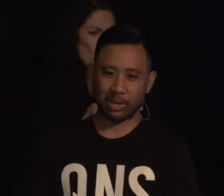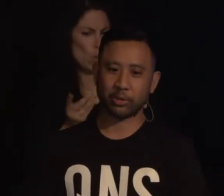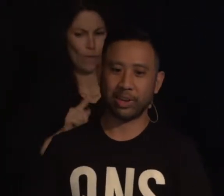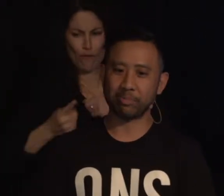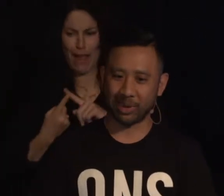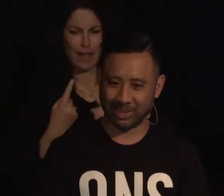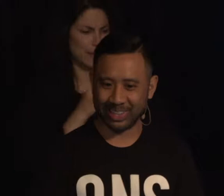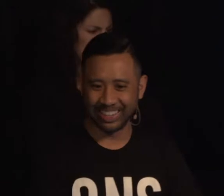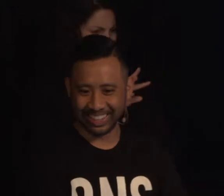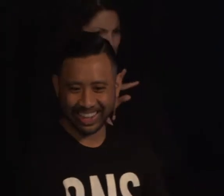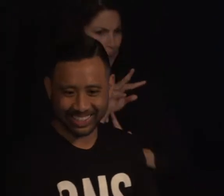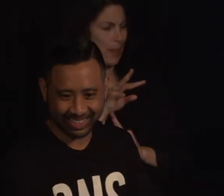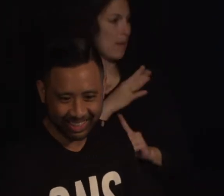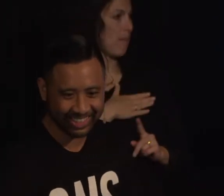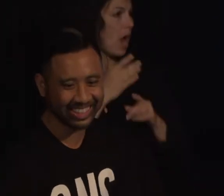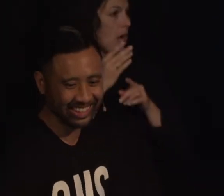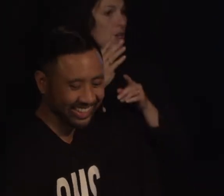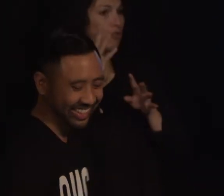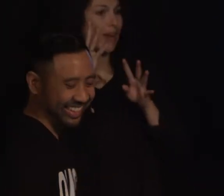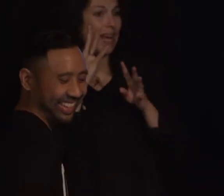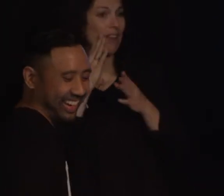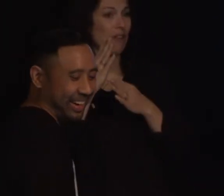and my creative partner, Nancy.